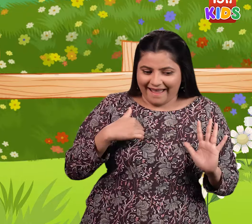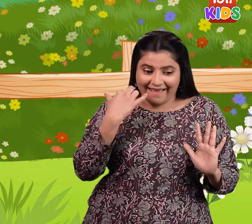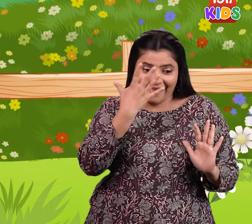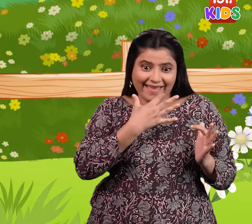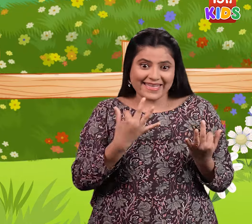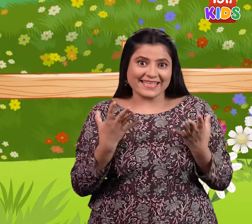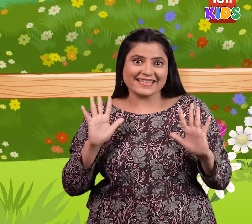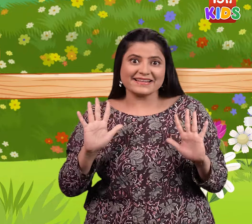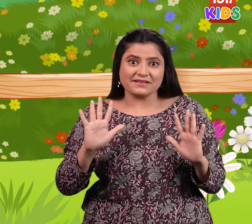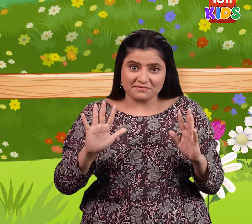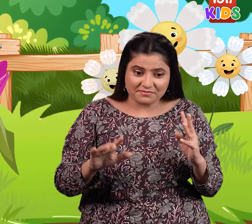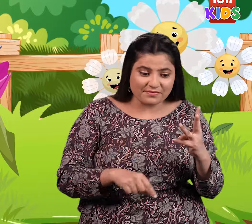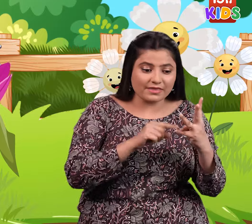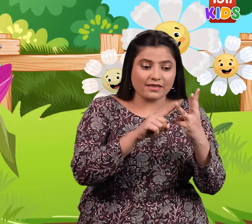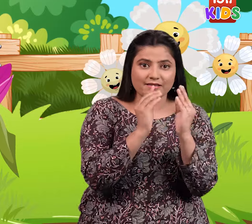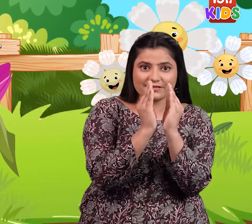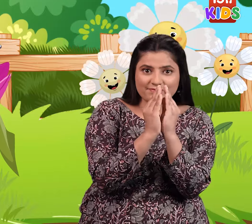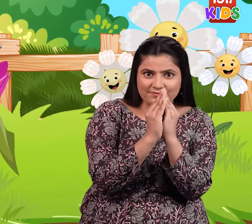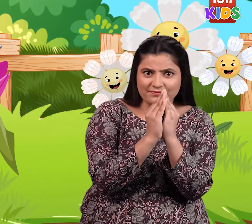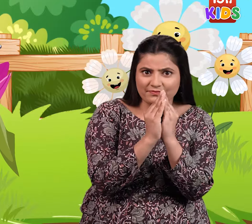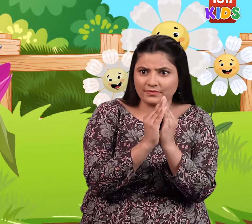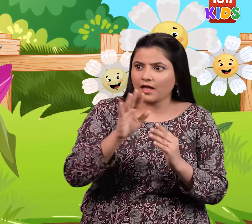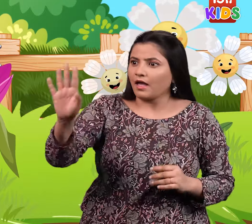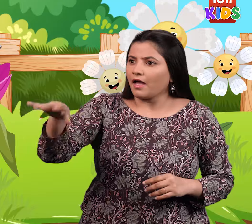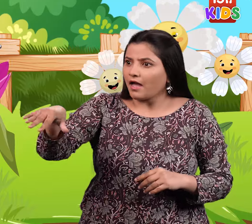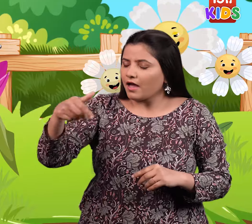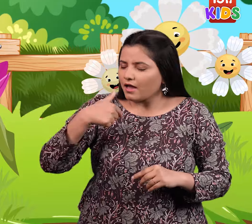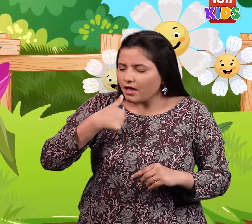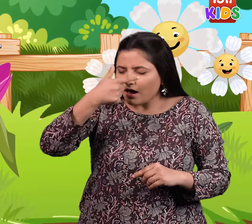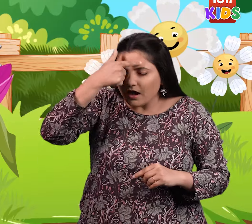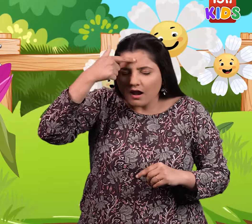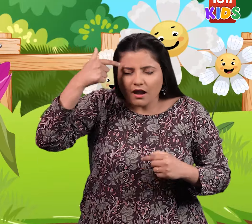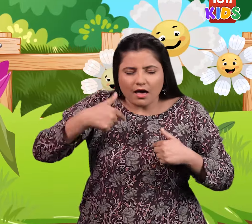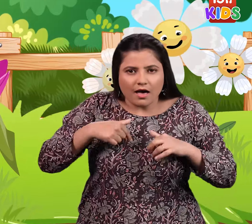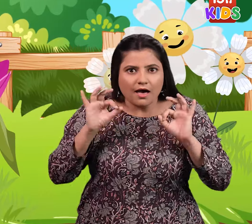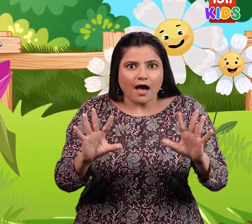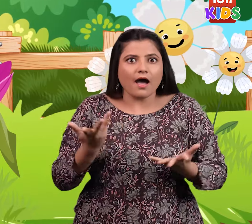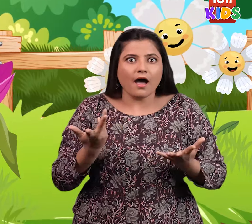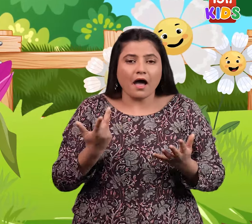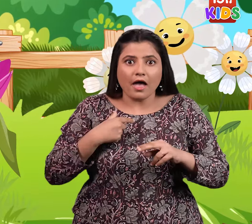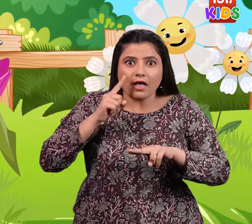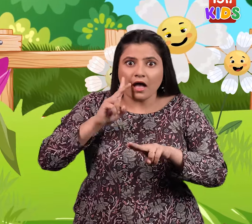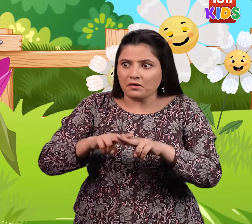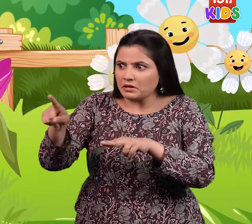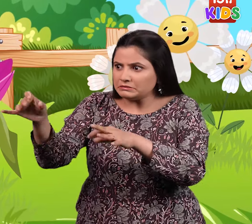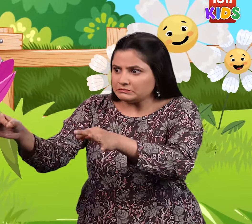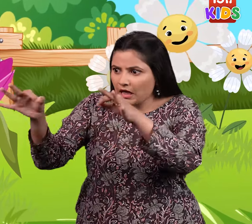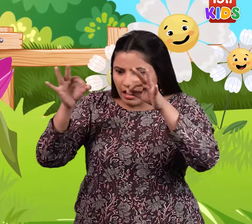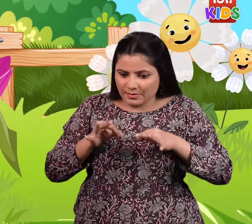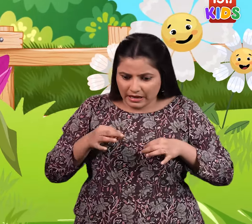me. I am so pretty. Then the tulip said, I am so lucky. If I had thorns